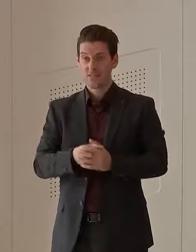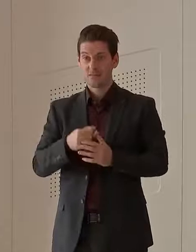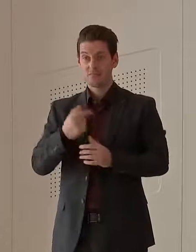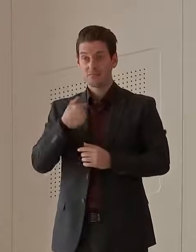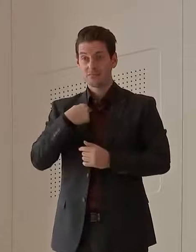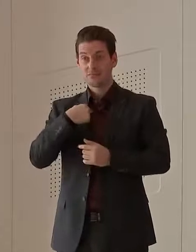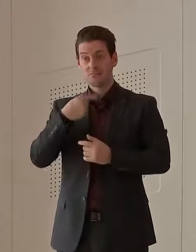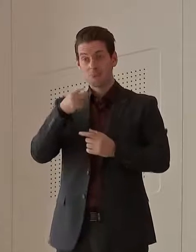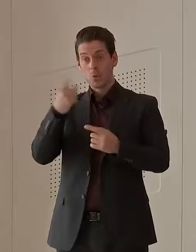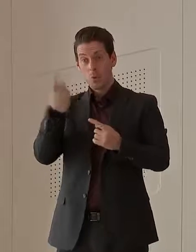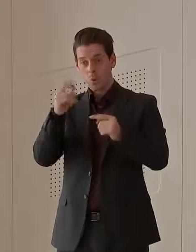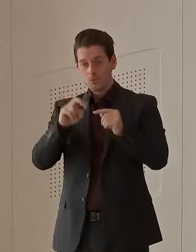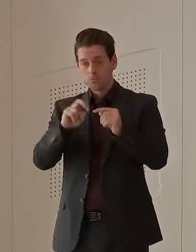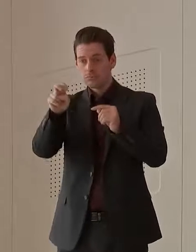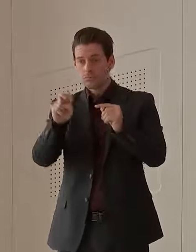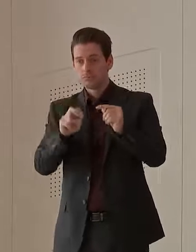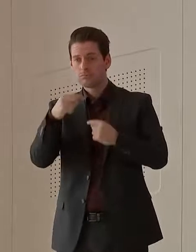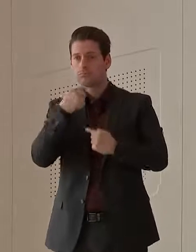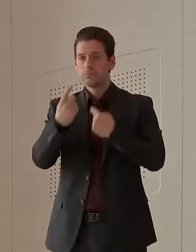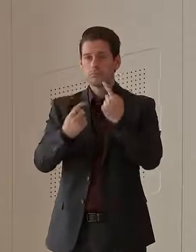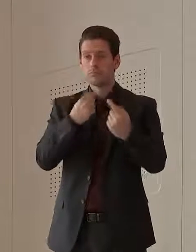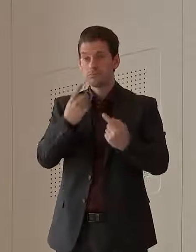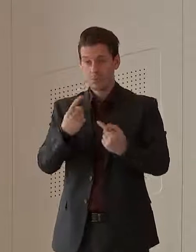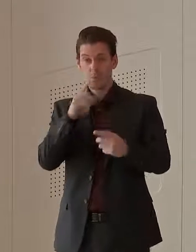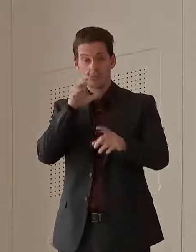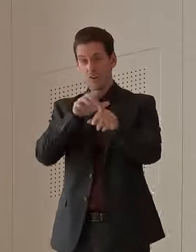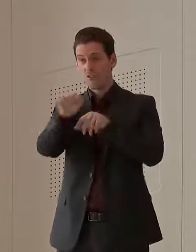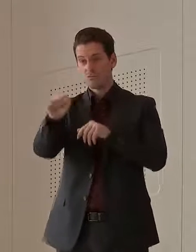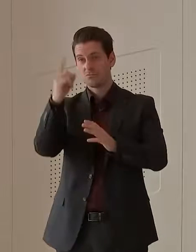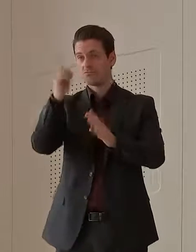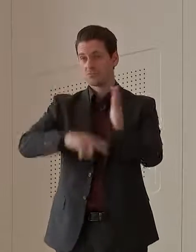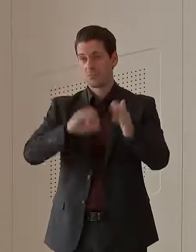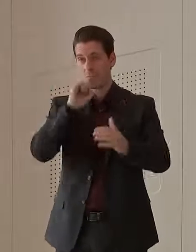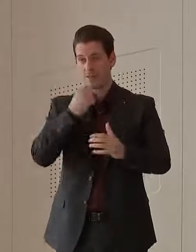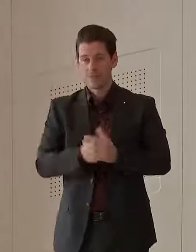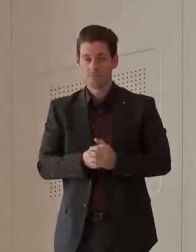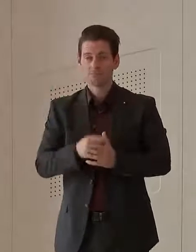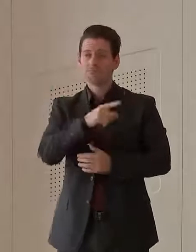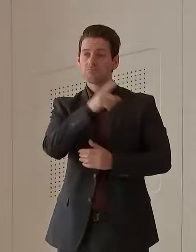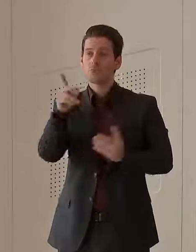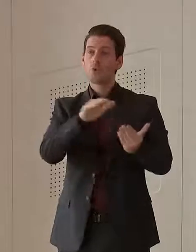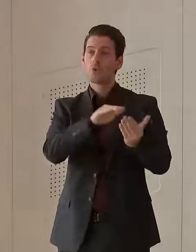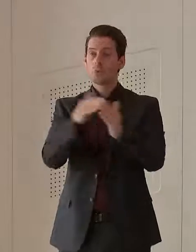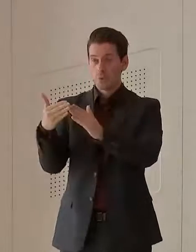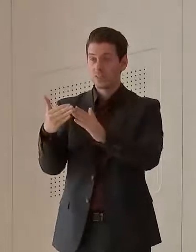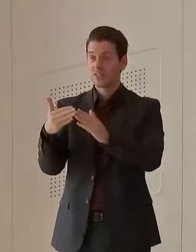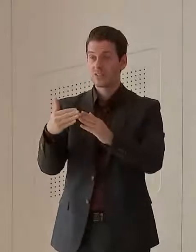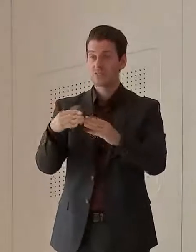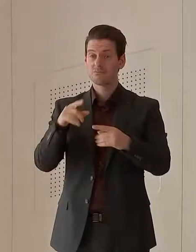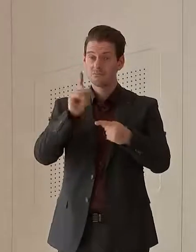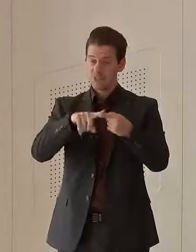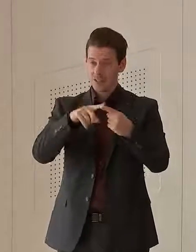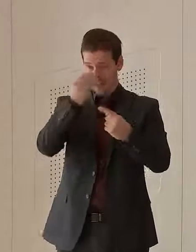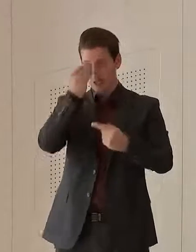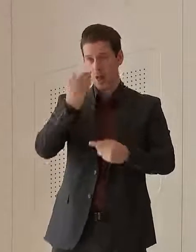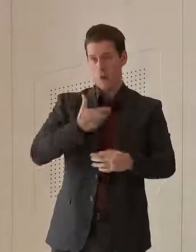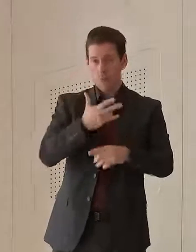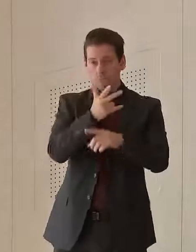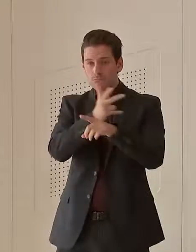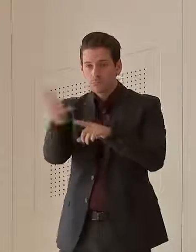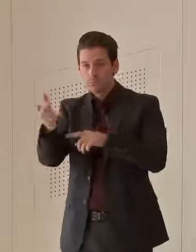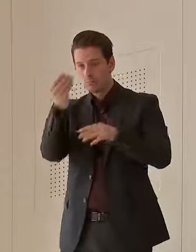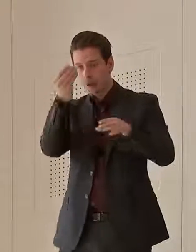those that are constantly hopping across the border. And I ask that the community, the as they are, to continually report on that as well.